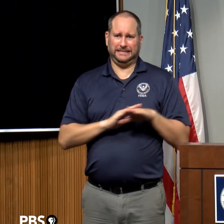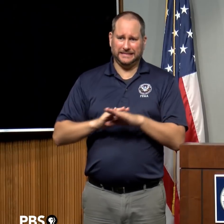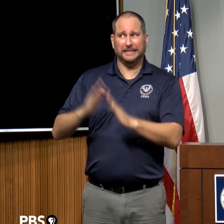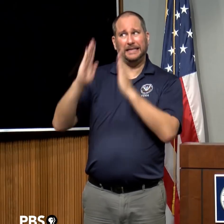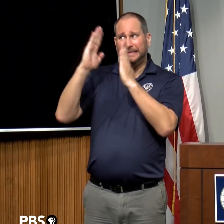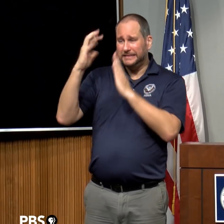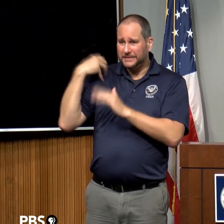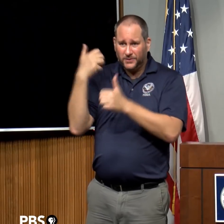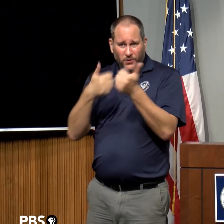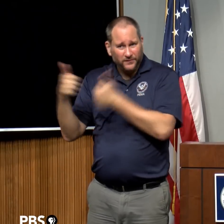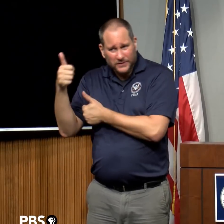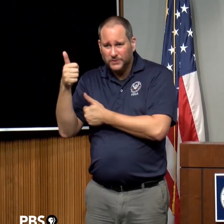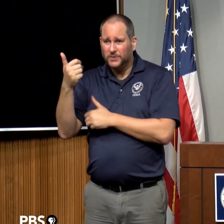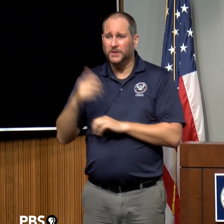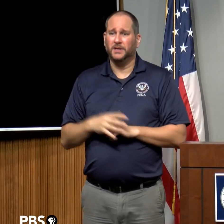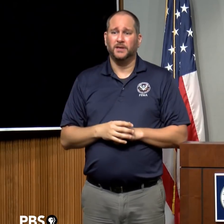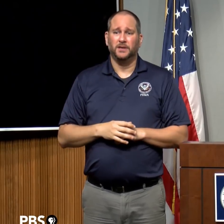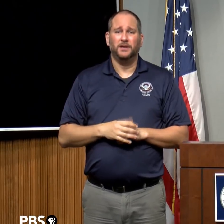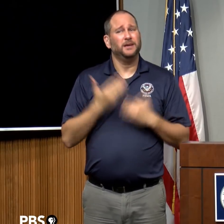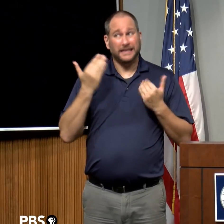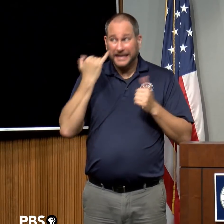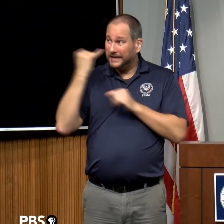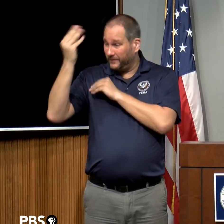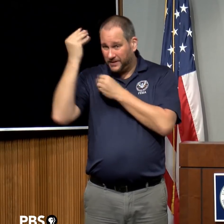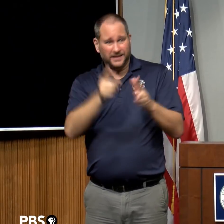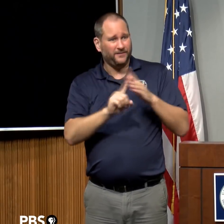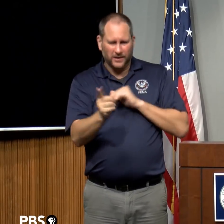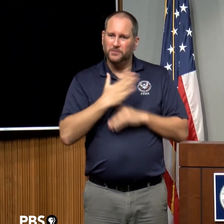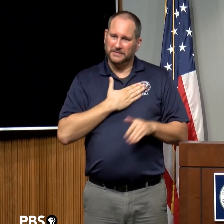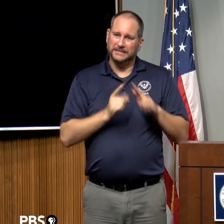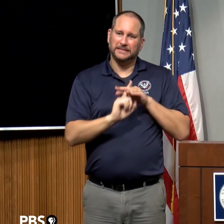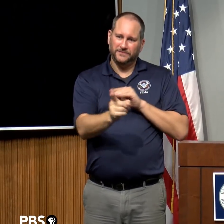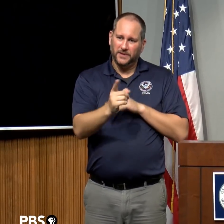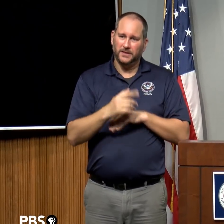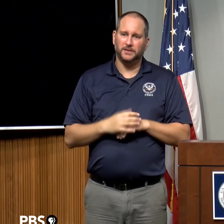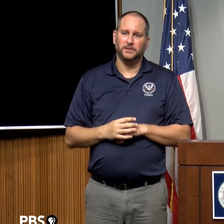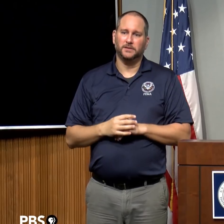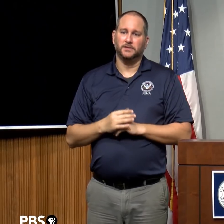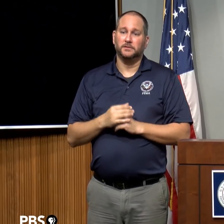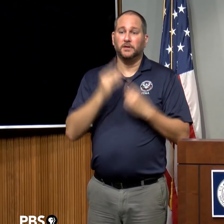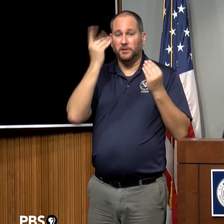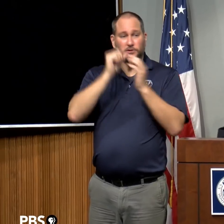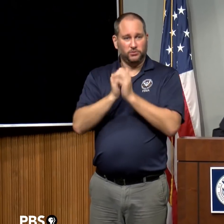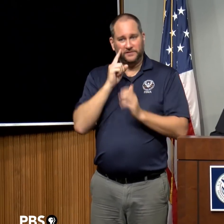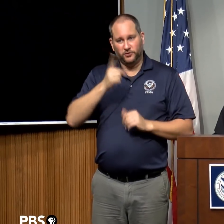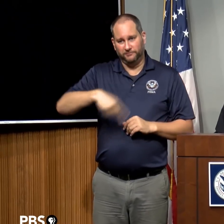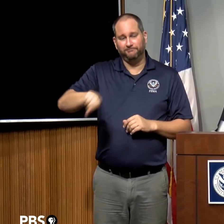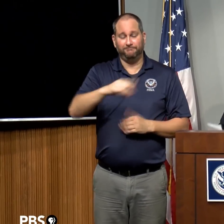And, um, you know, our, our thoughts and prayers will go out for everybody affected by Hurricane Michael. Thank you.